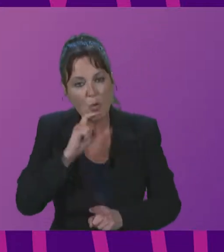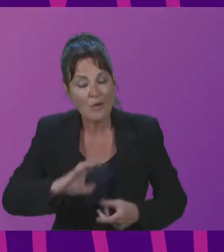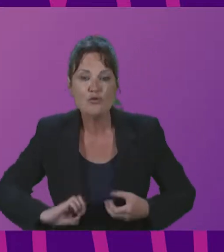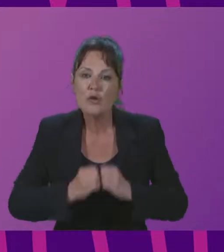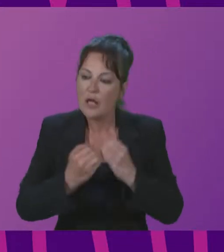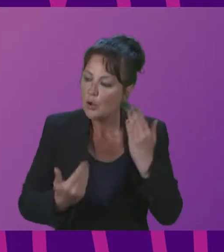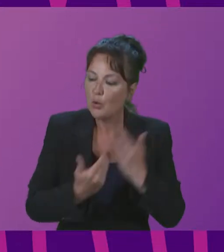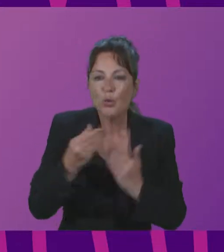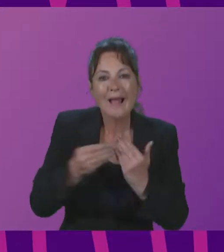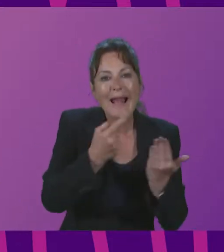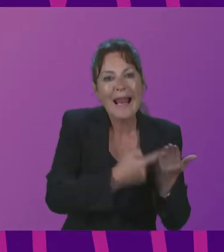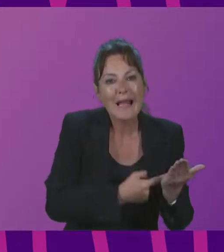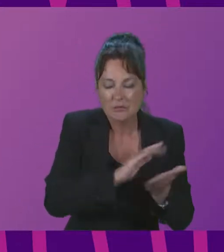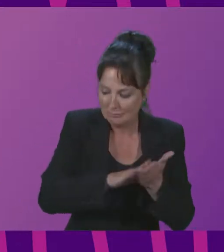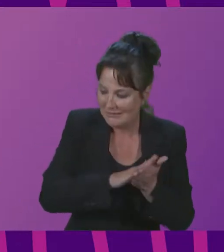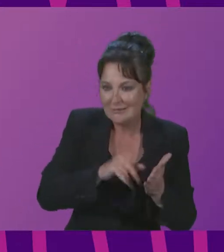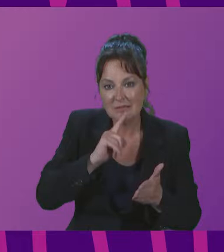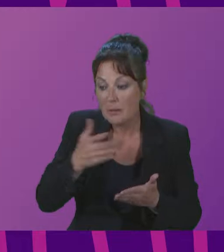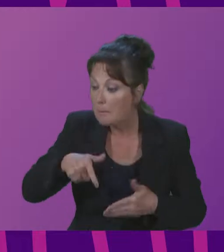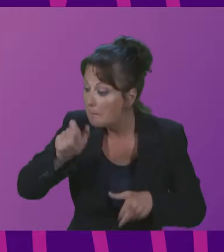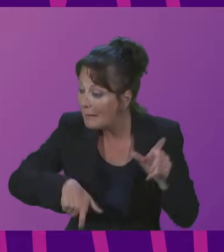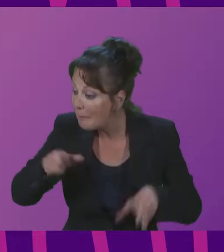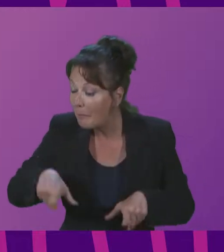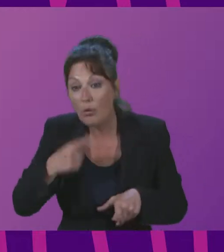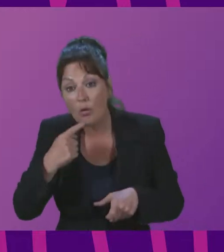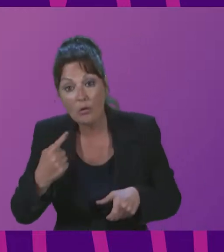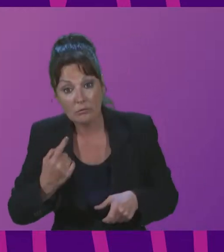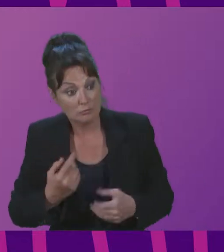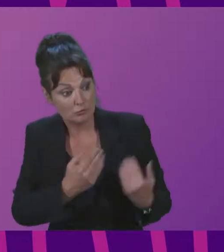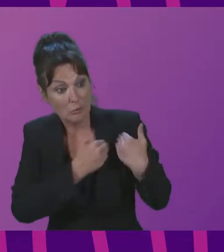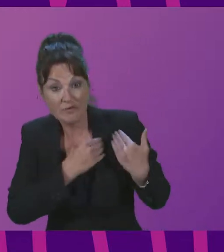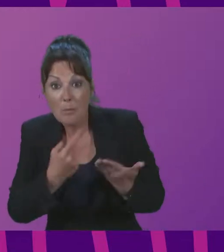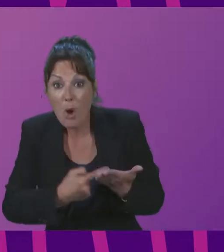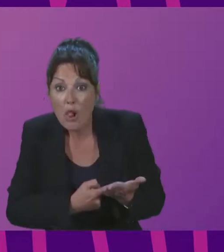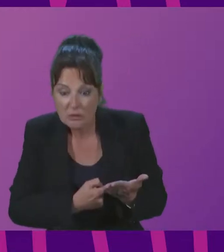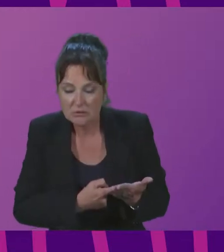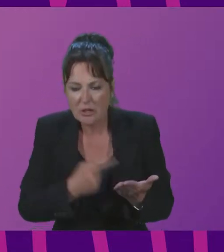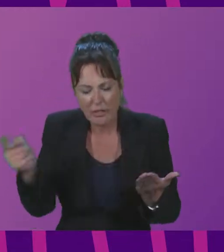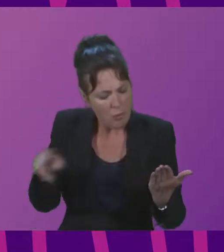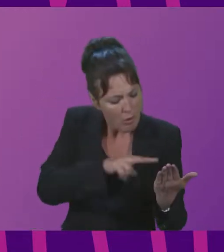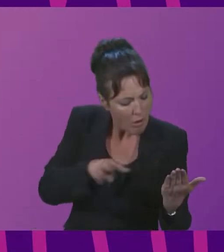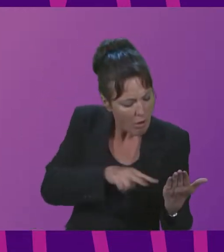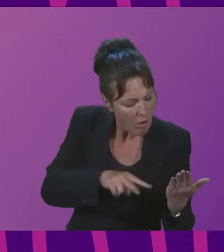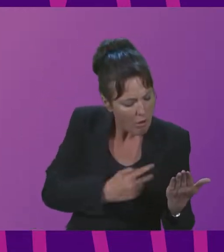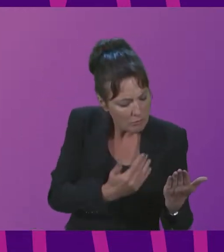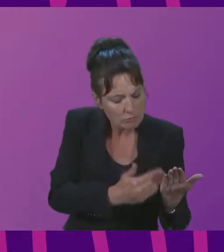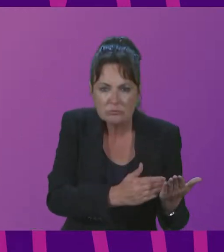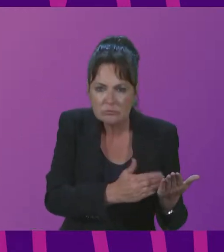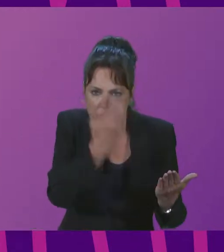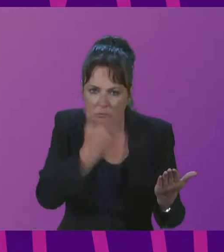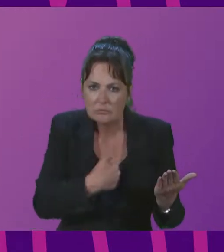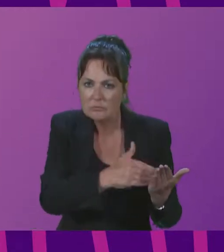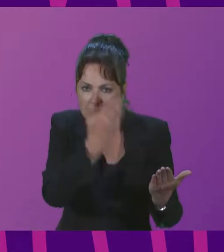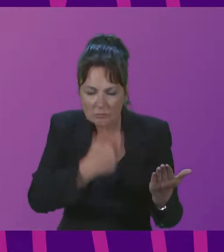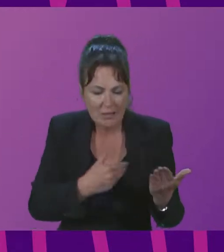that will support policymaking at all levels, taking into consideration the rapid evolution of the